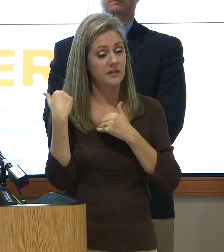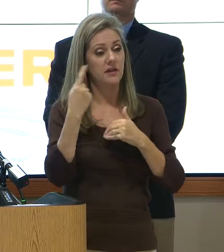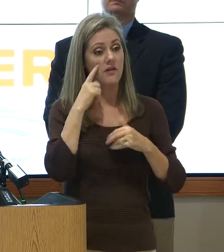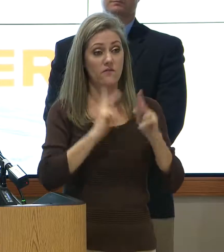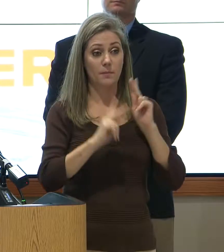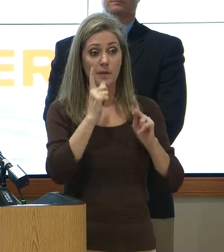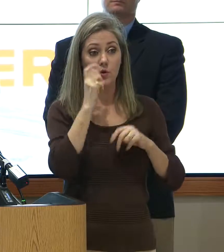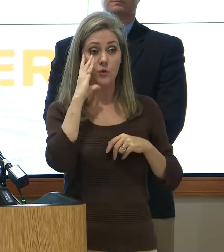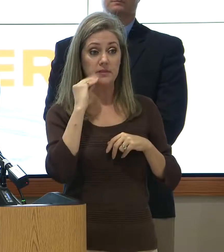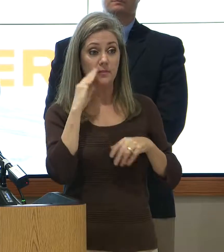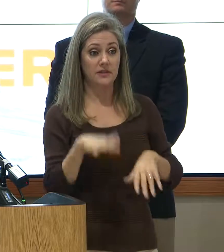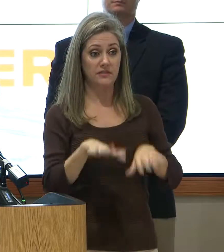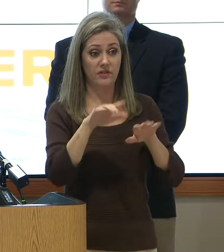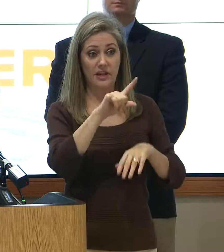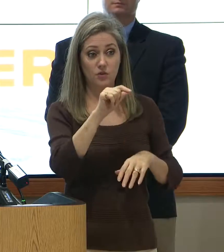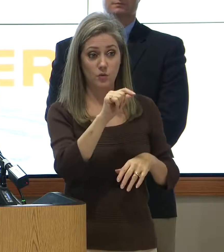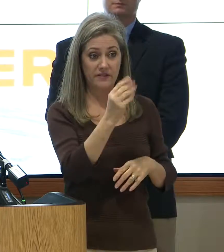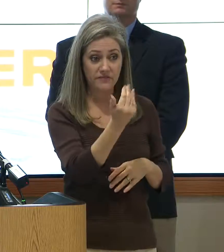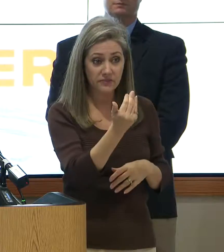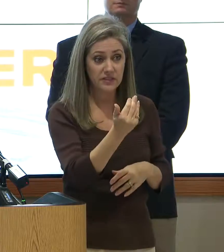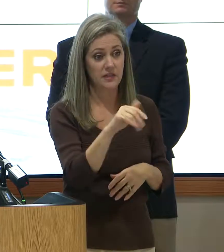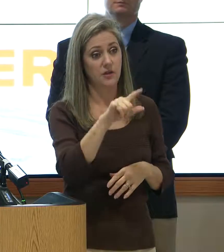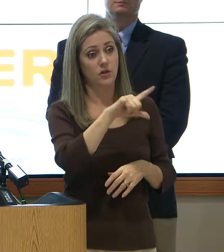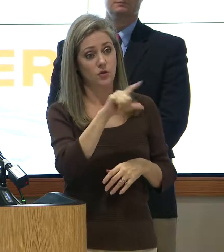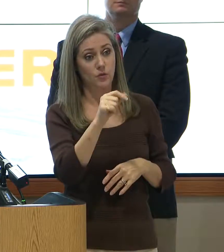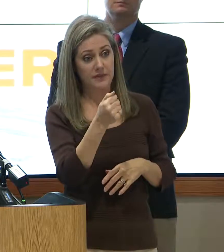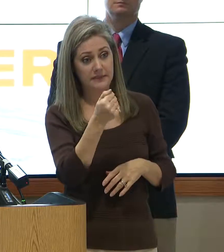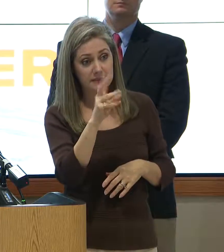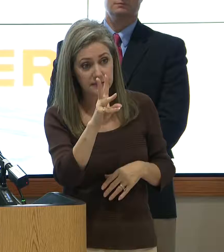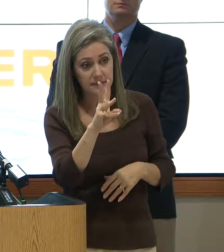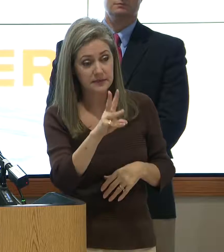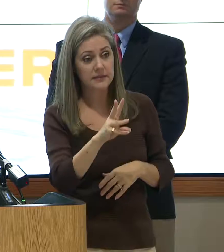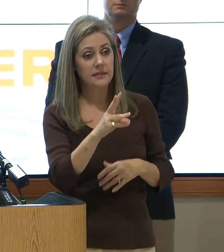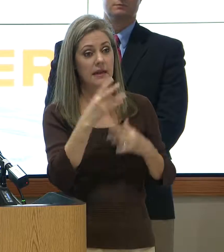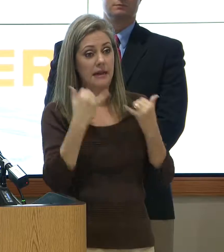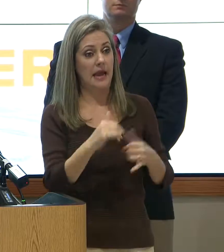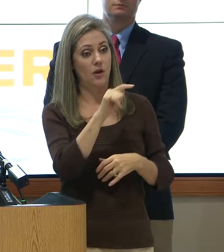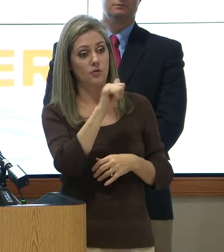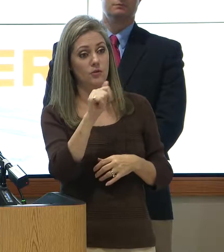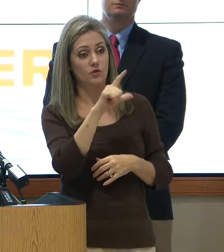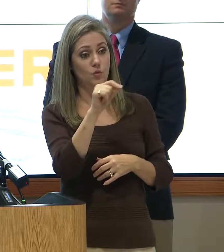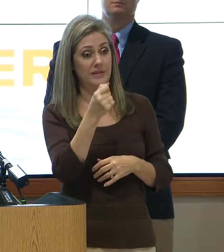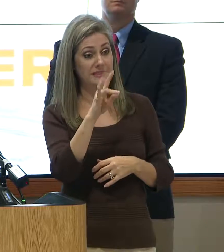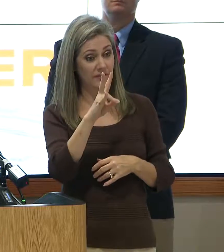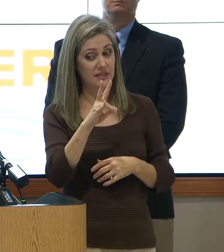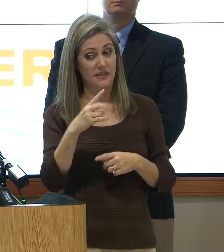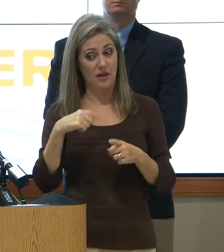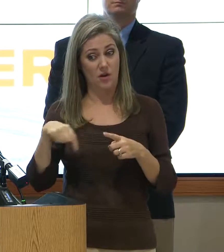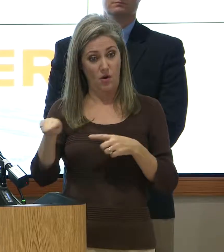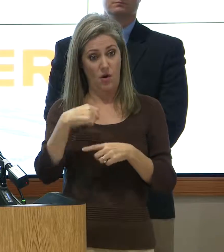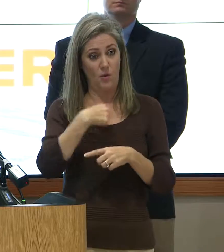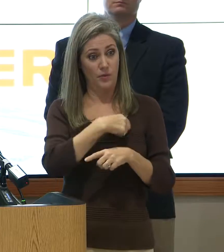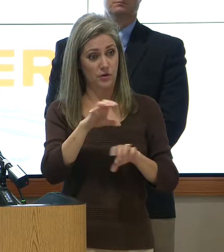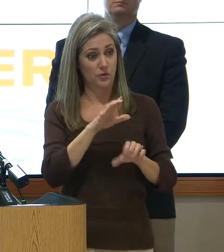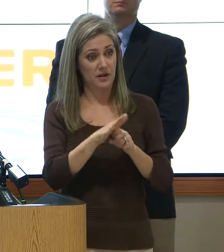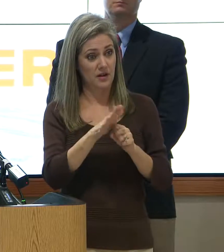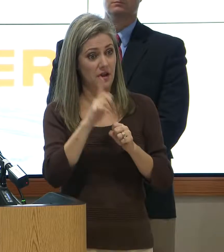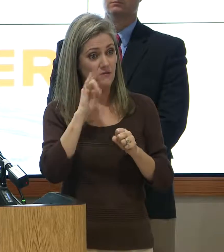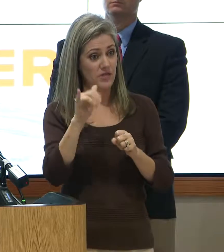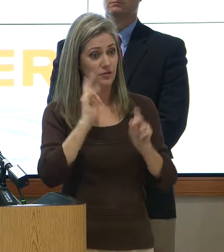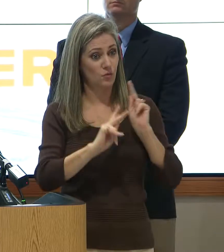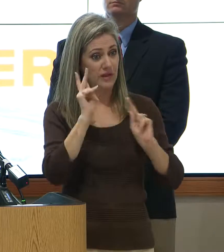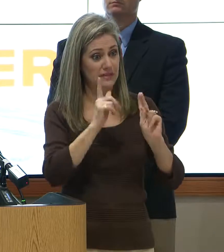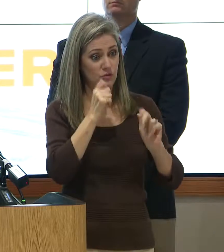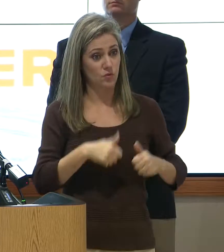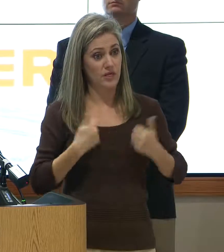2015, a flood in 2016, and now a flood in 2017, are you doing enough for those residents? No.